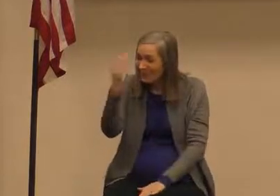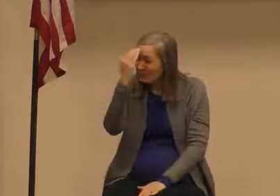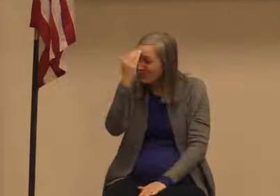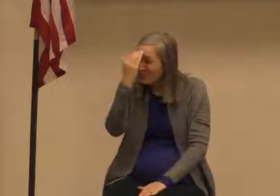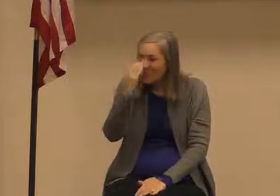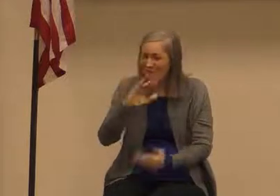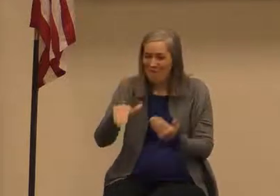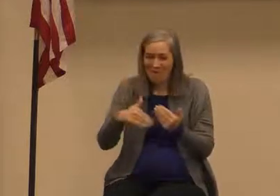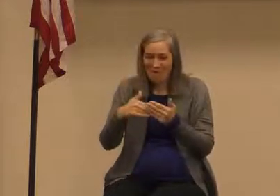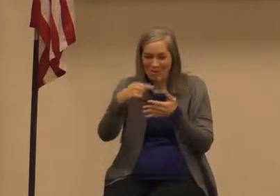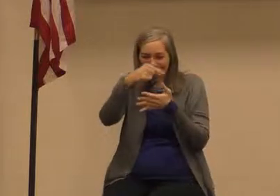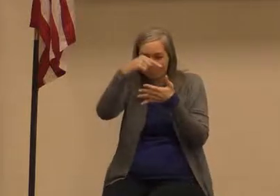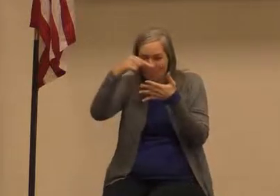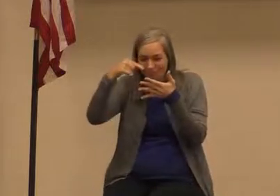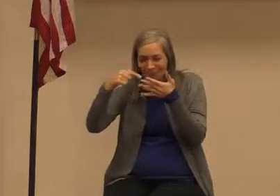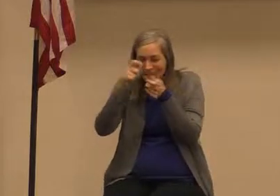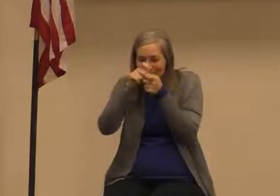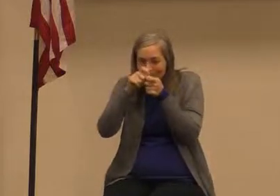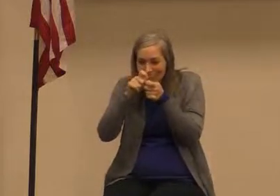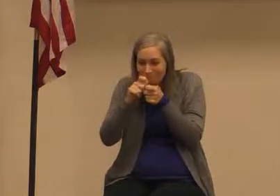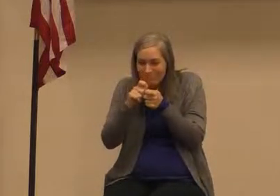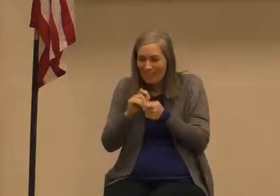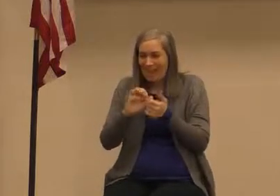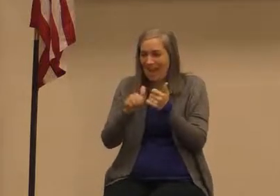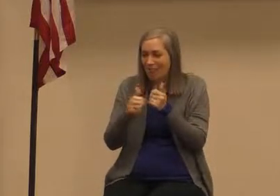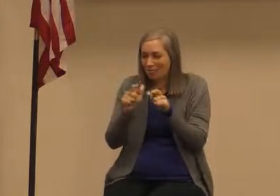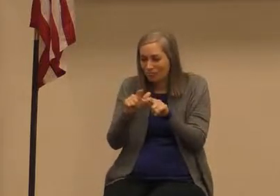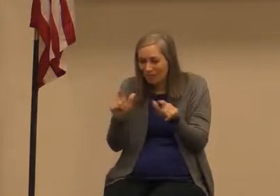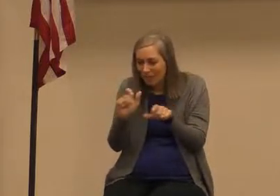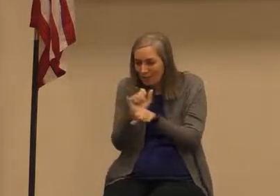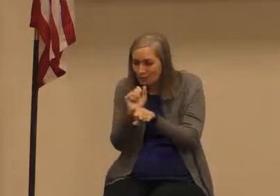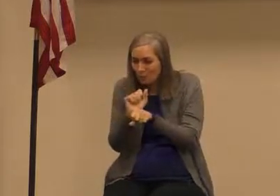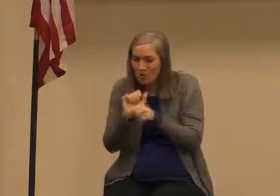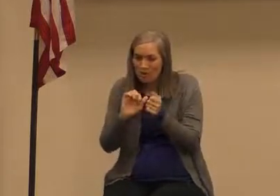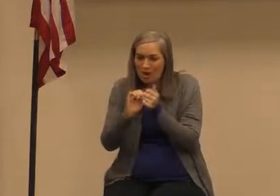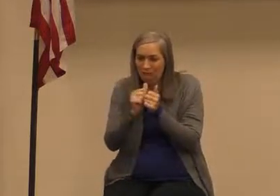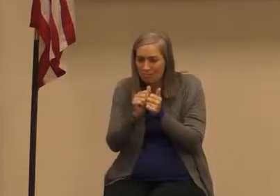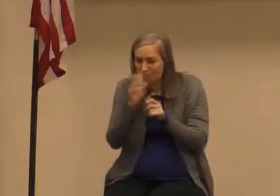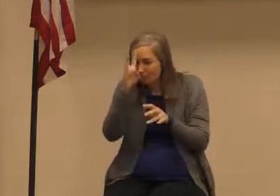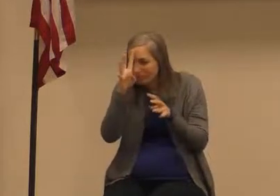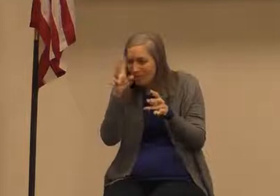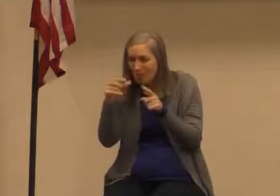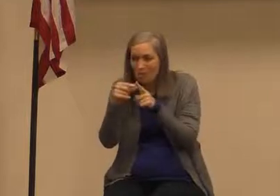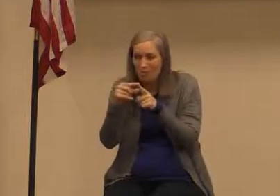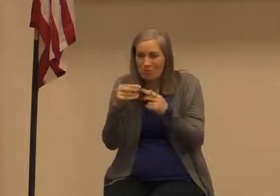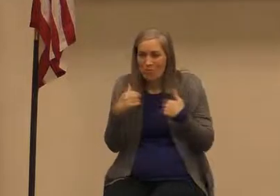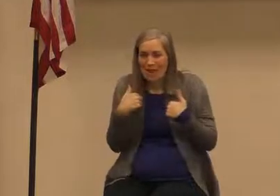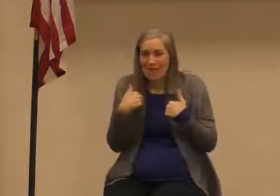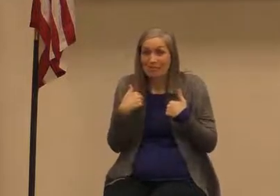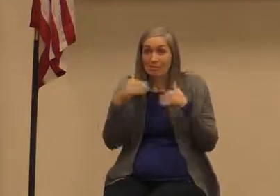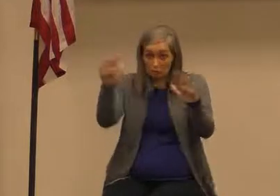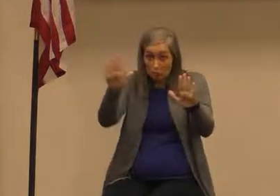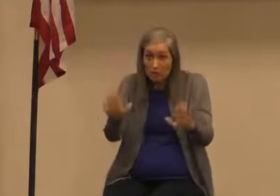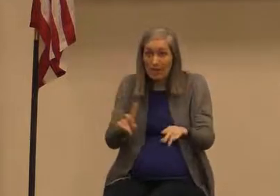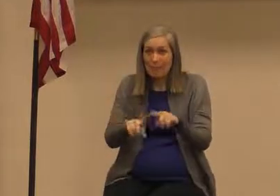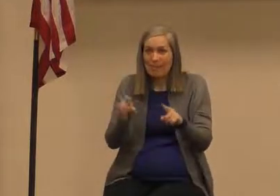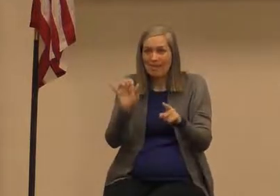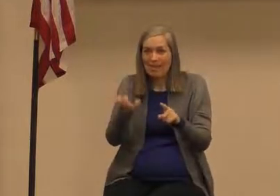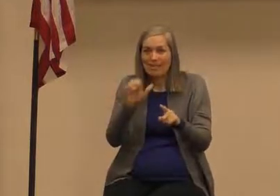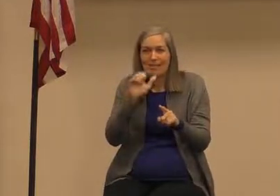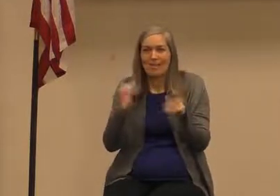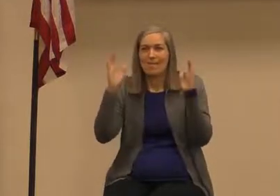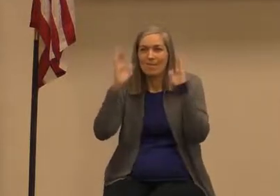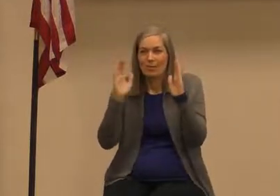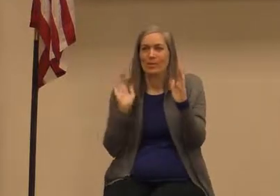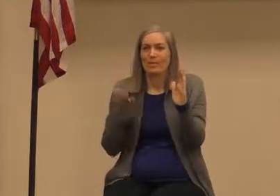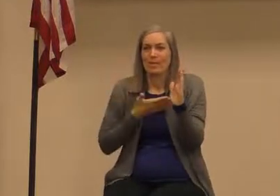all of these little details about how these different languages work how they came up with the words that we have today that's great but that's not really the focus of our lesson